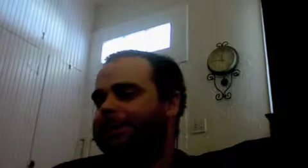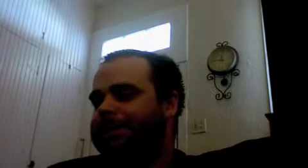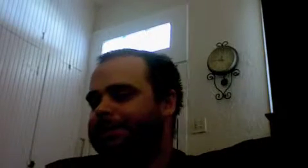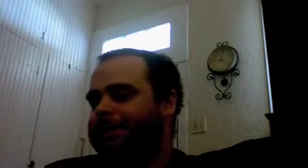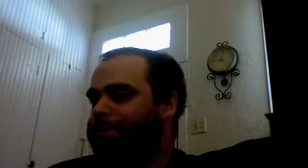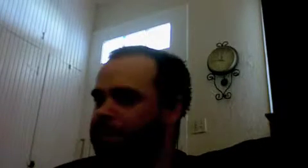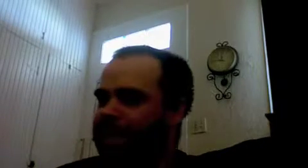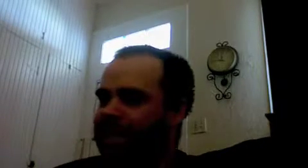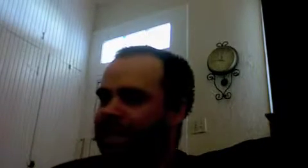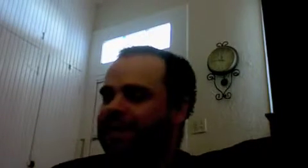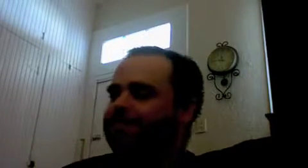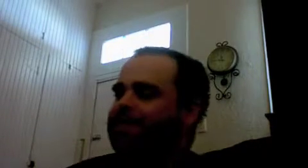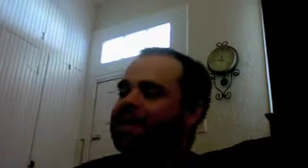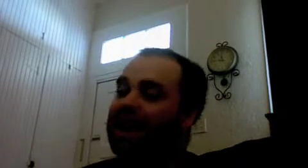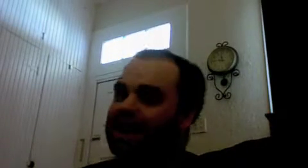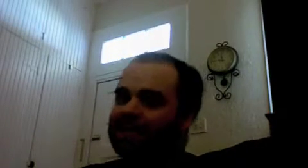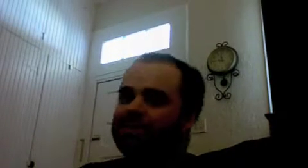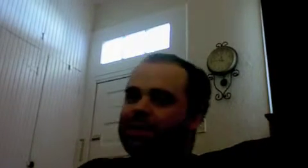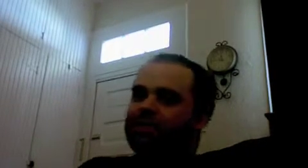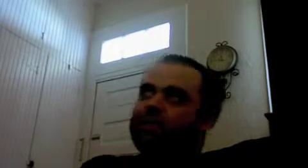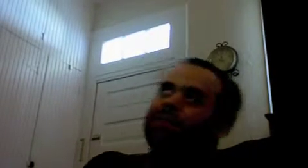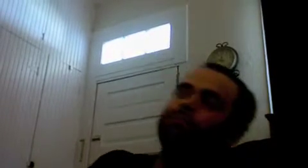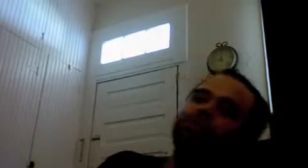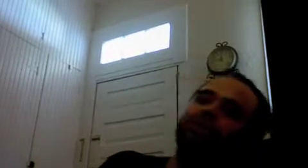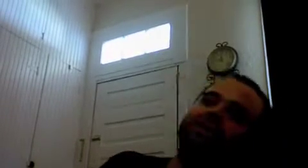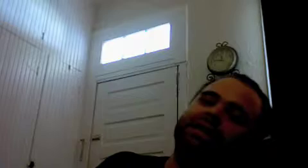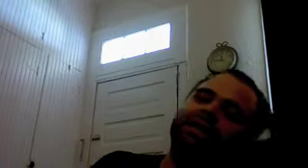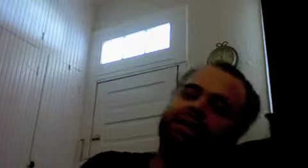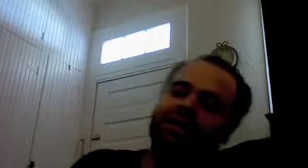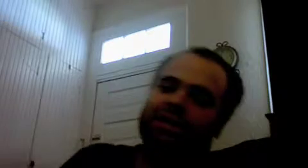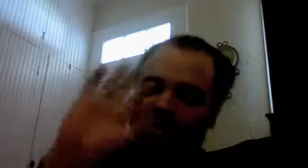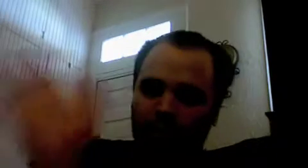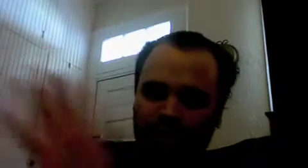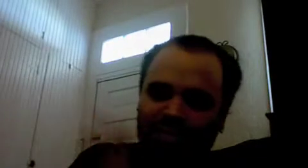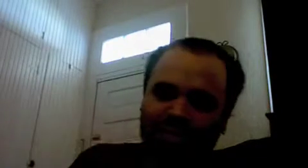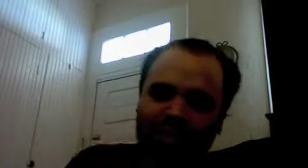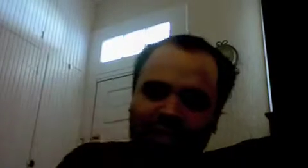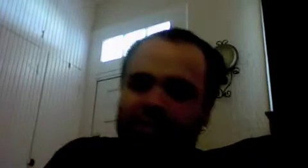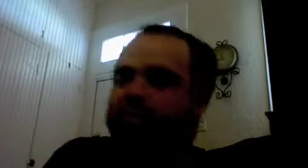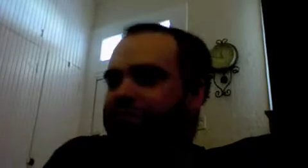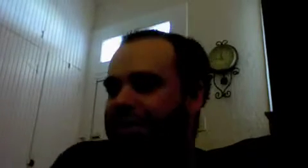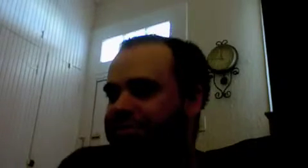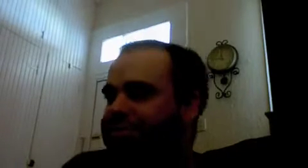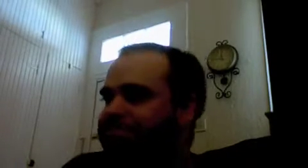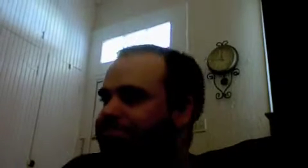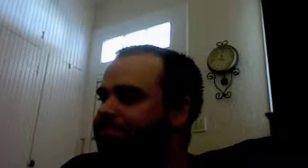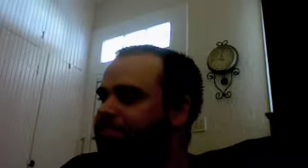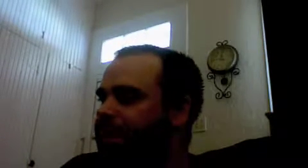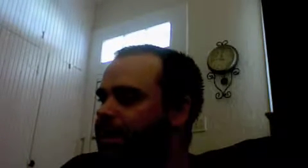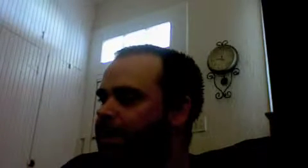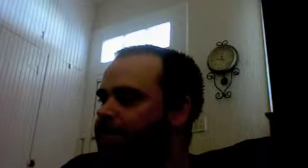it's implying that that idea becomes really important in uh in 20th century continental philosophy um